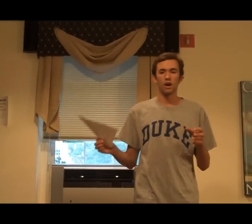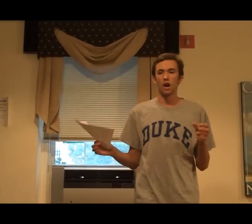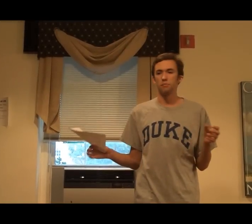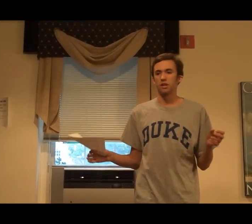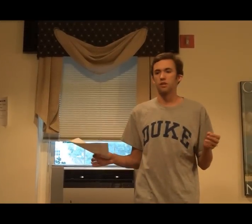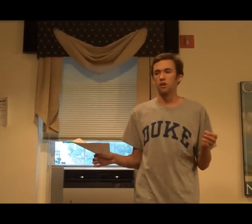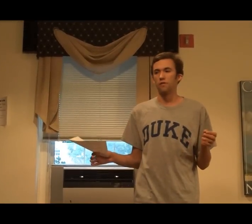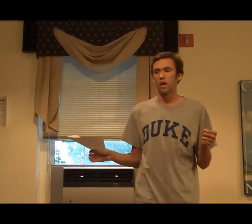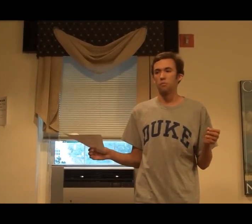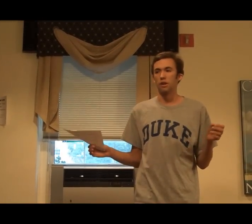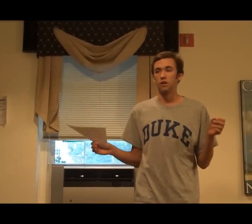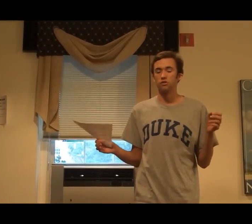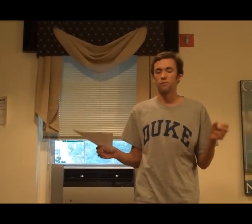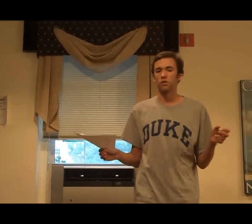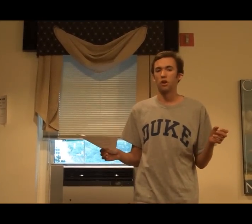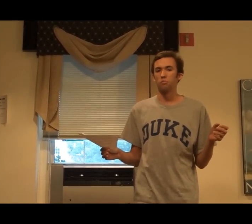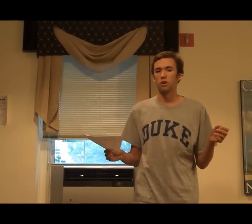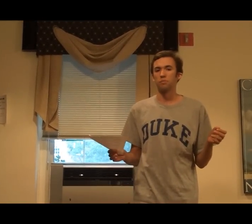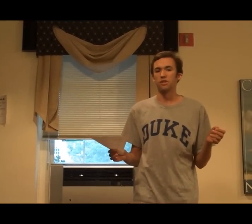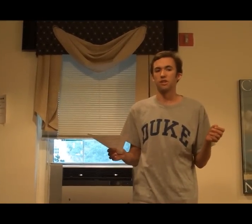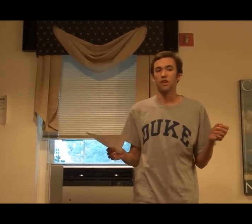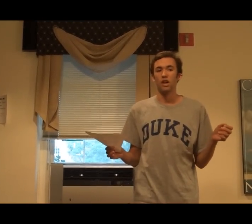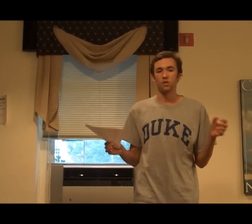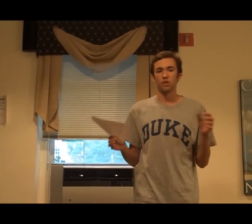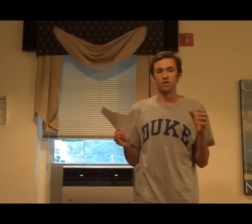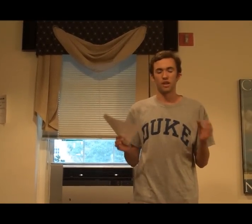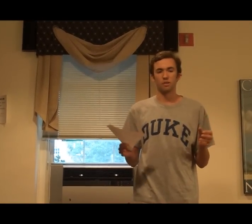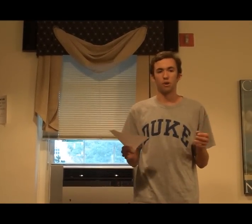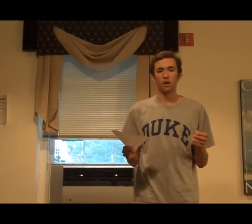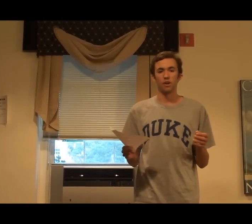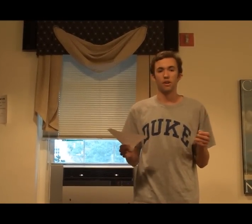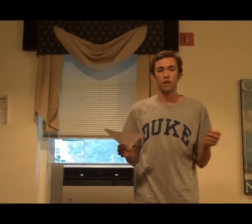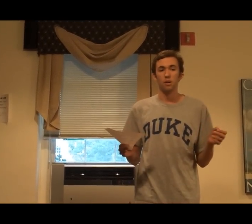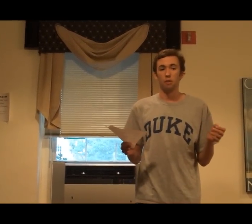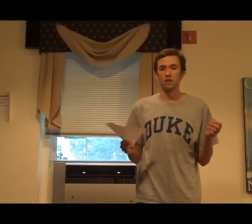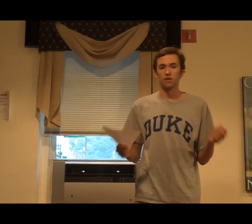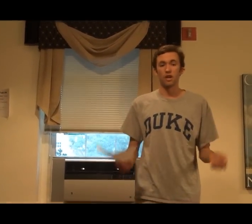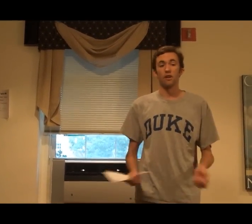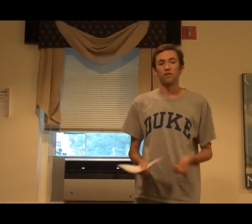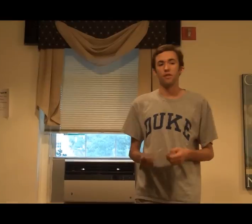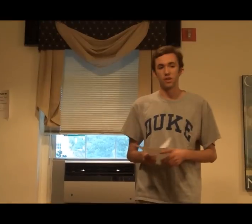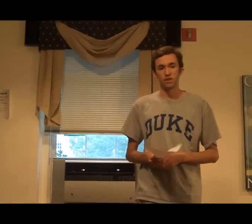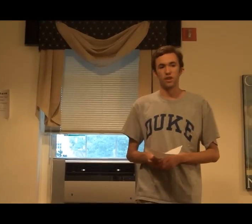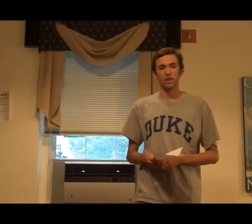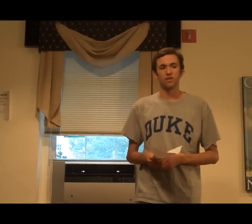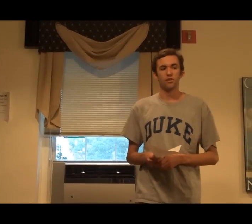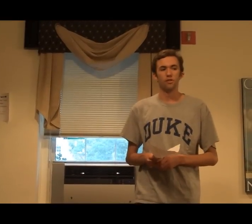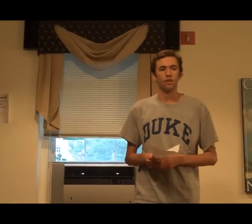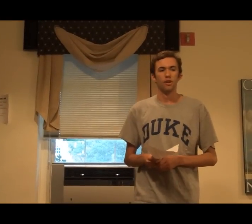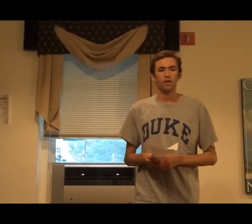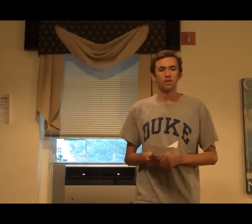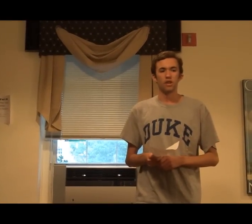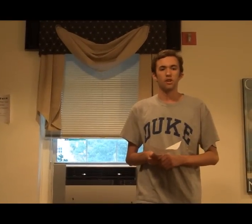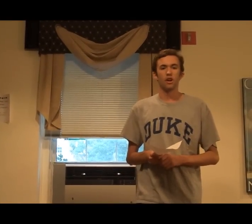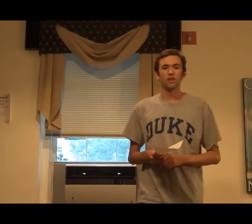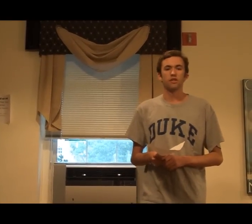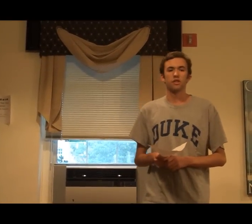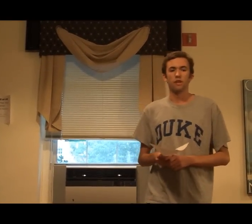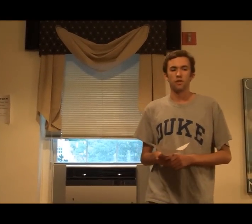objects in our environment, we use them for our own purposes, is what set us apart. But it turns out that this is not true. Jane Goodall has discovered